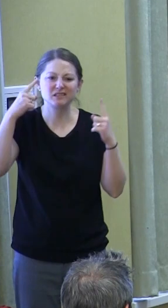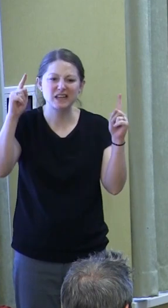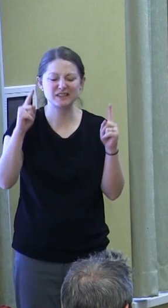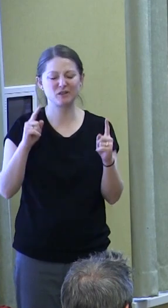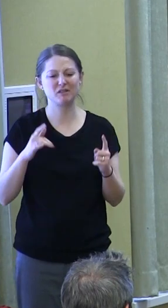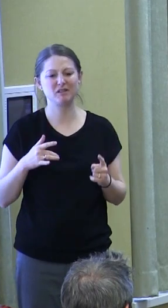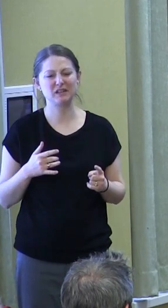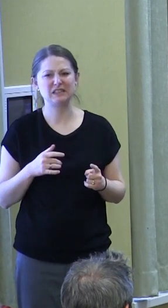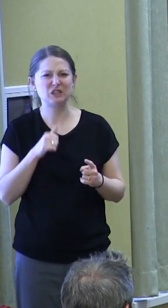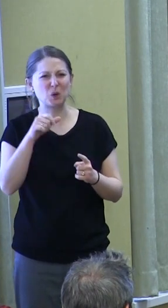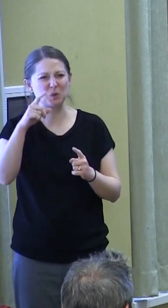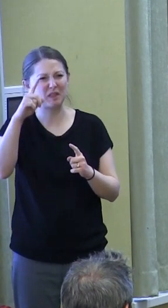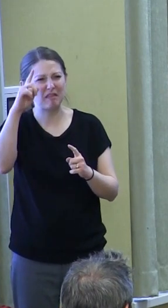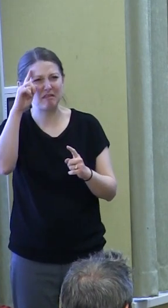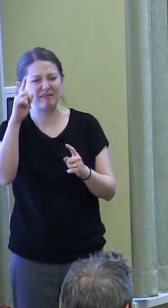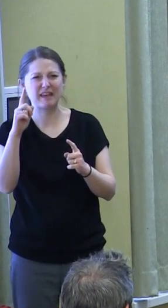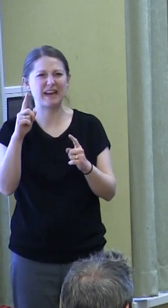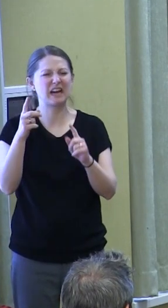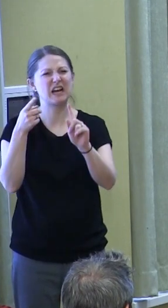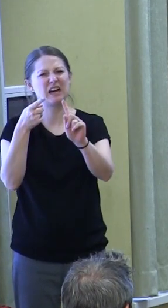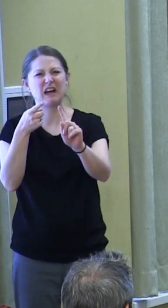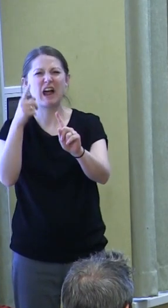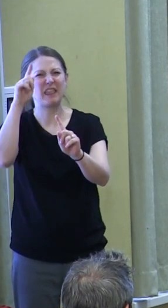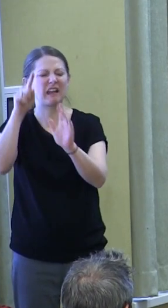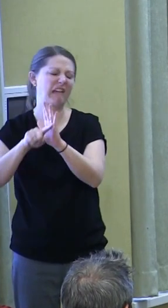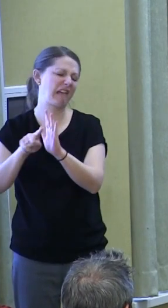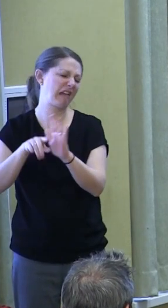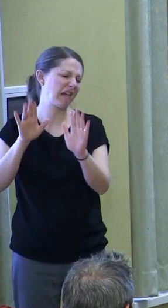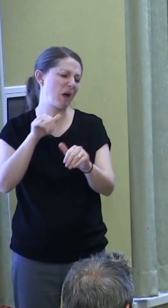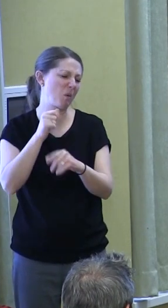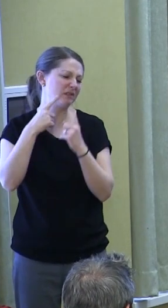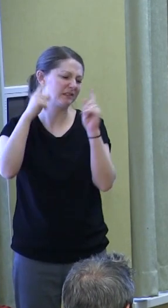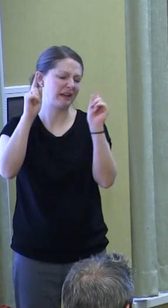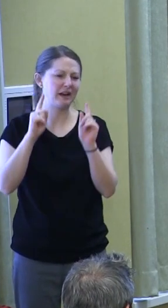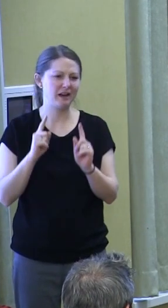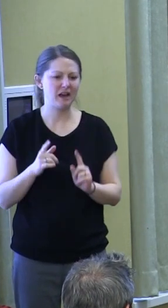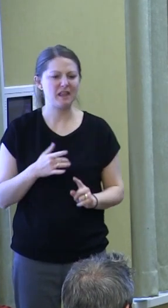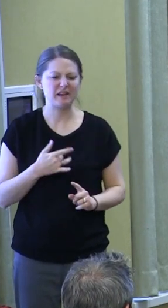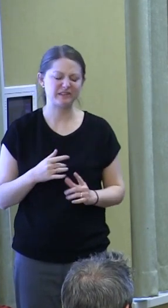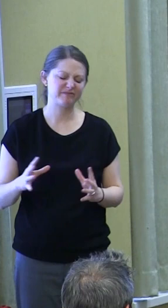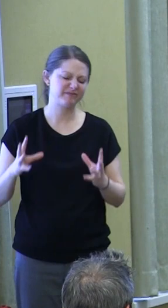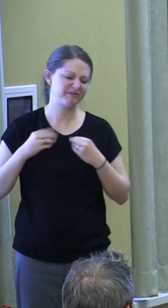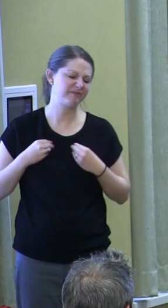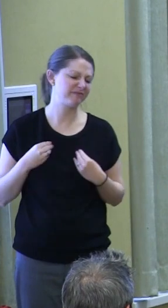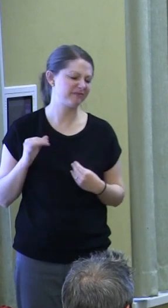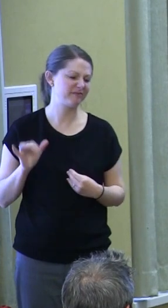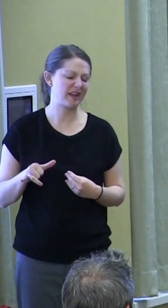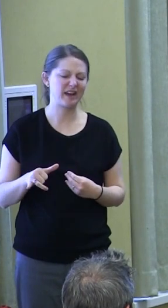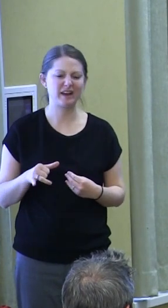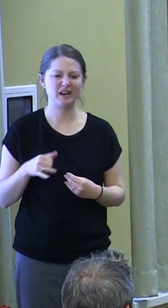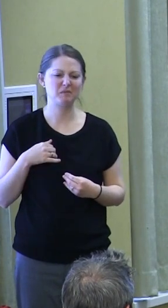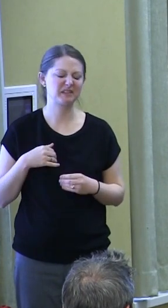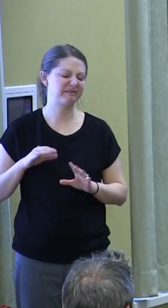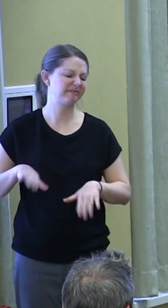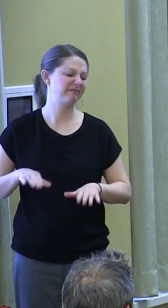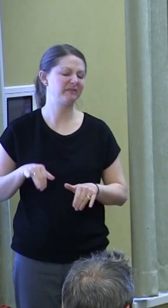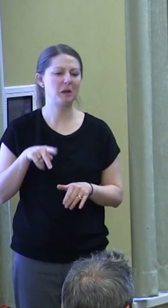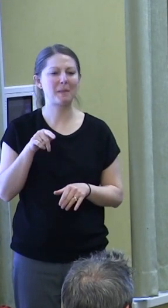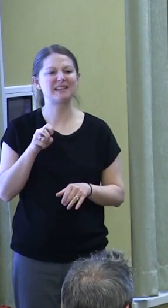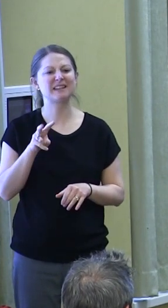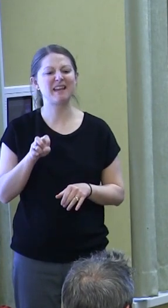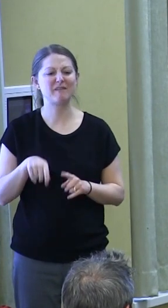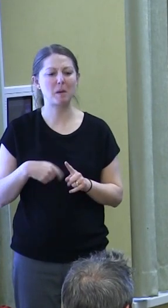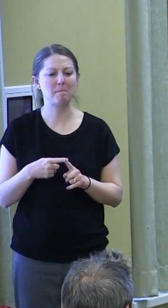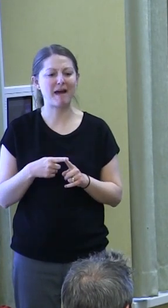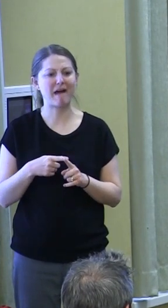viable avenue for being so in the future, they fatalistically accept those conditions. They become passive about